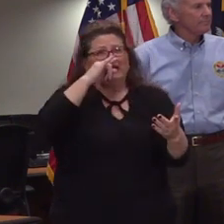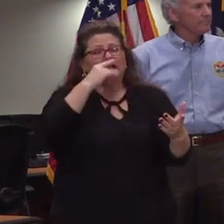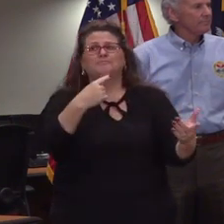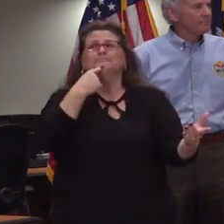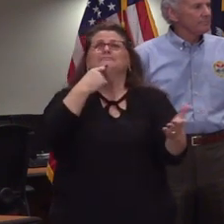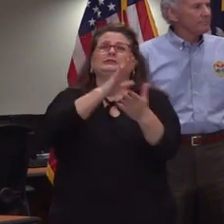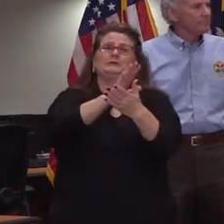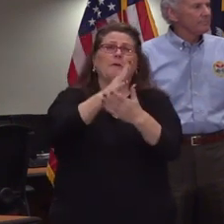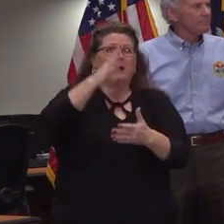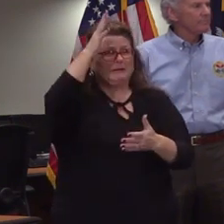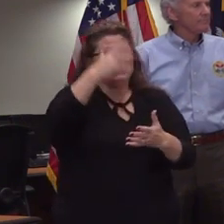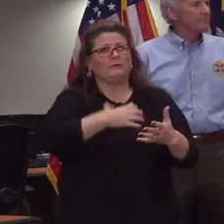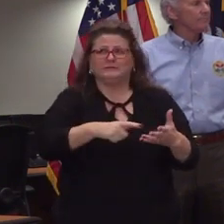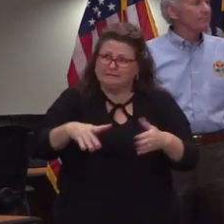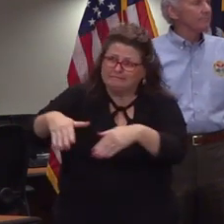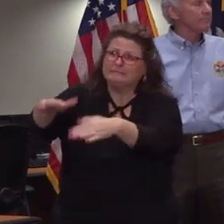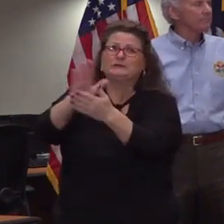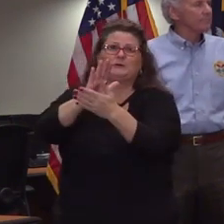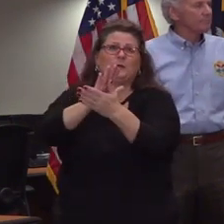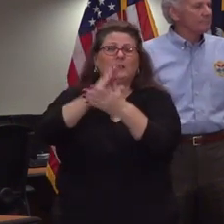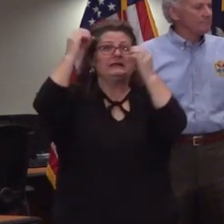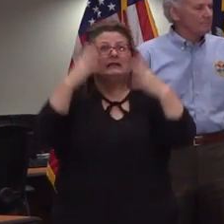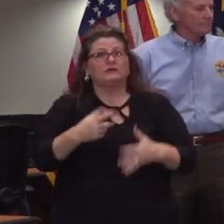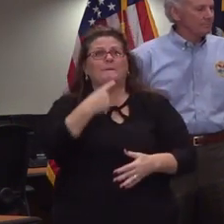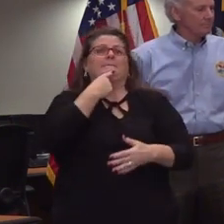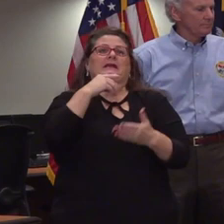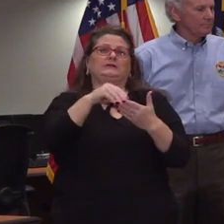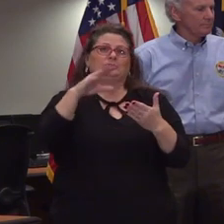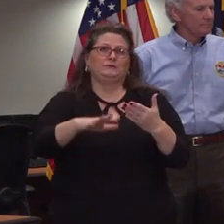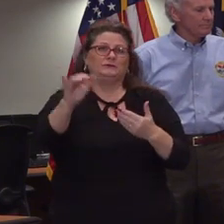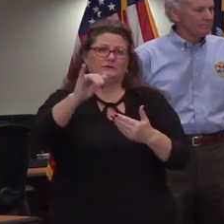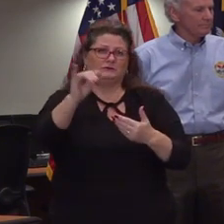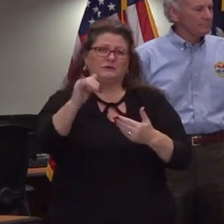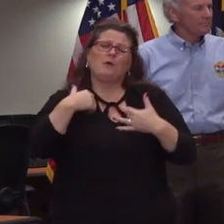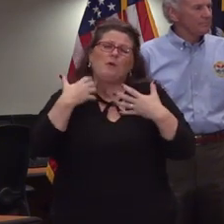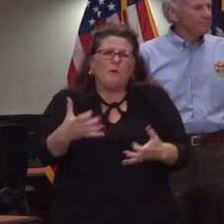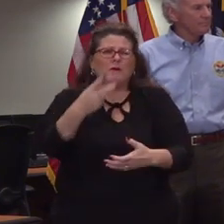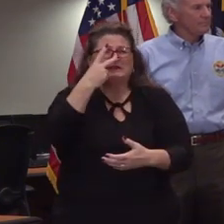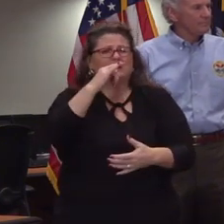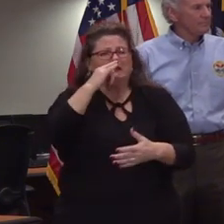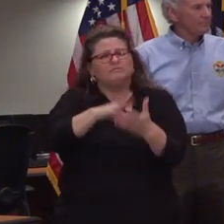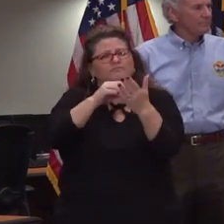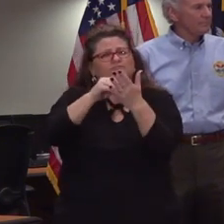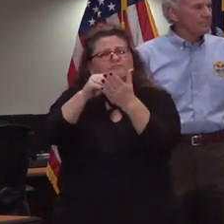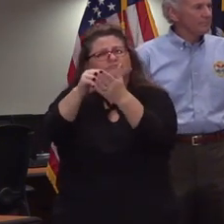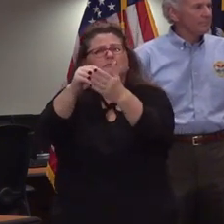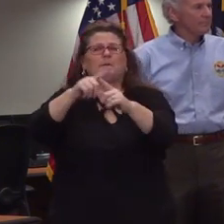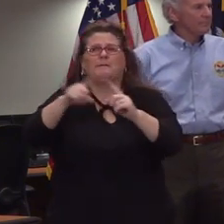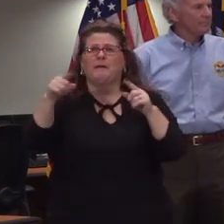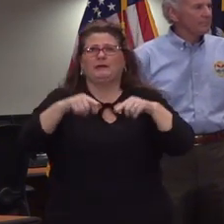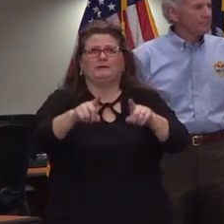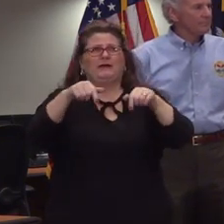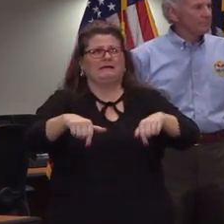to school parents want them to go to school teachers want to be there with their children and we want to see them growing and learning but in this